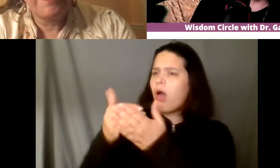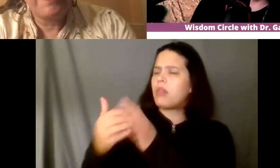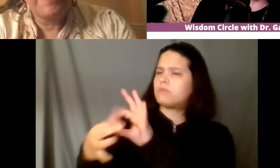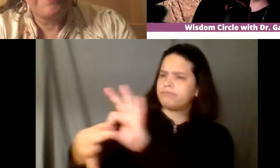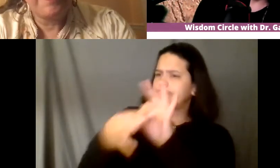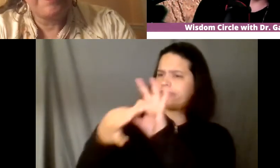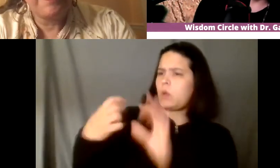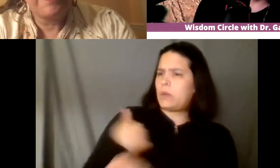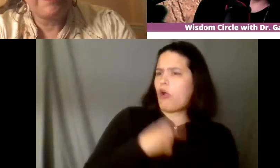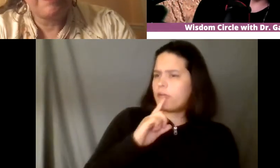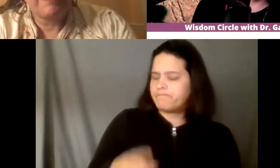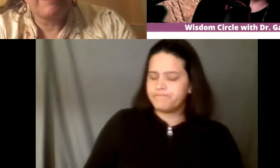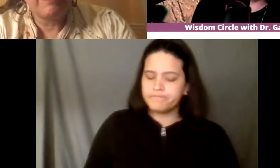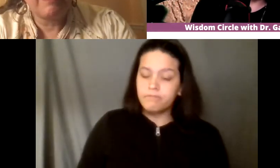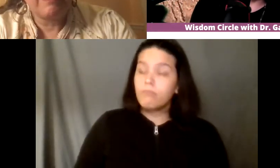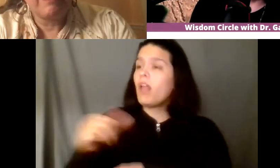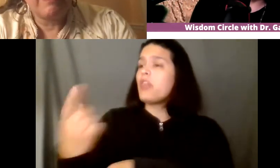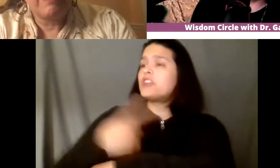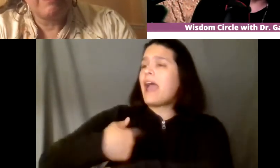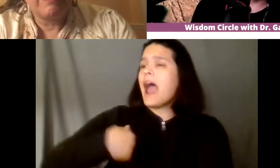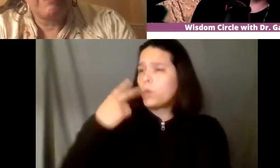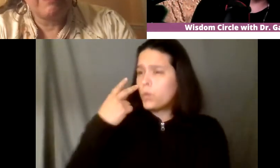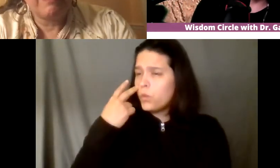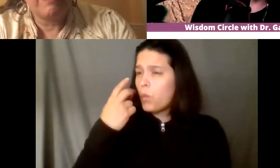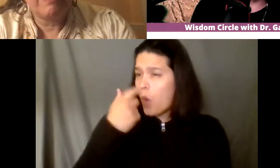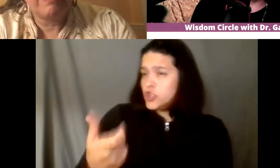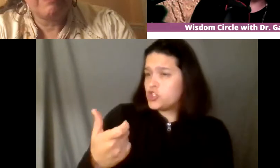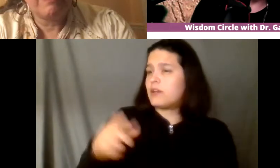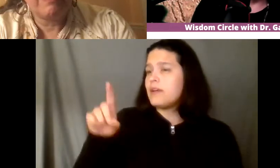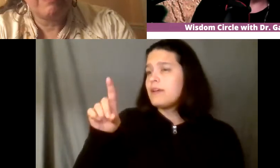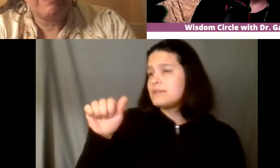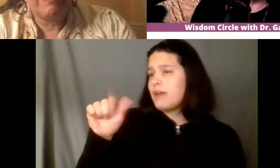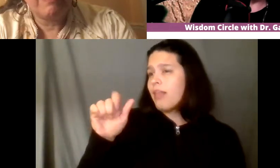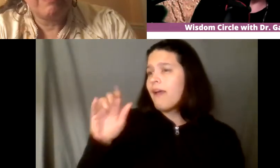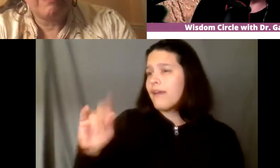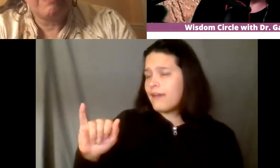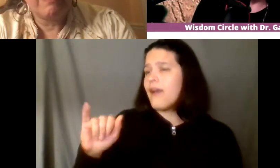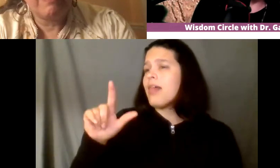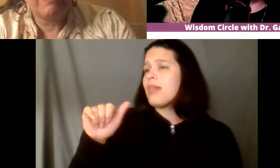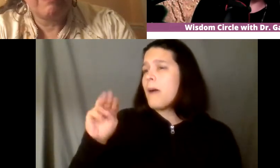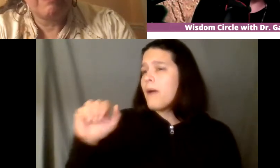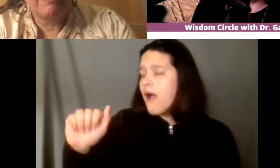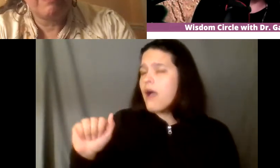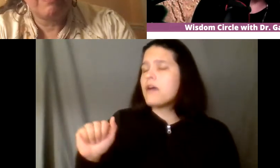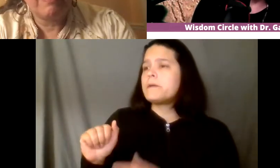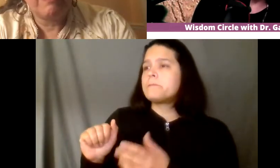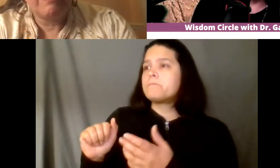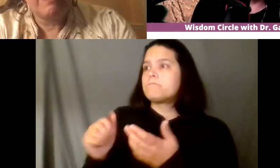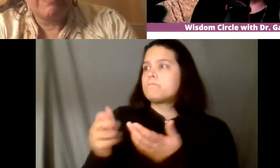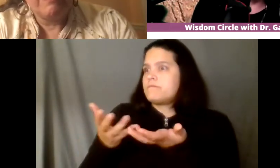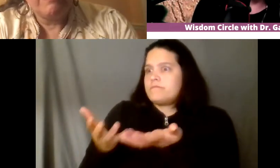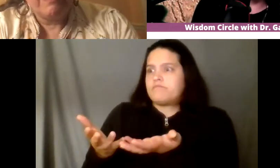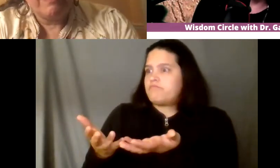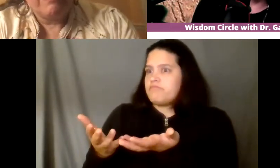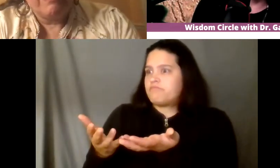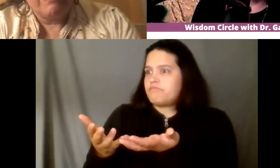speak the other day and buffy saint marie asked him how we address all the missing and murdered indigenous women that